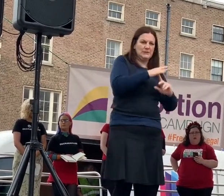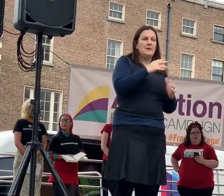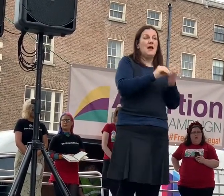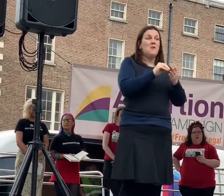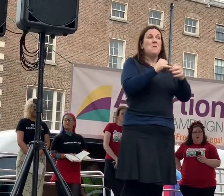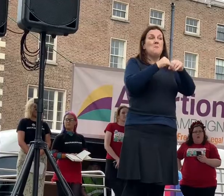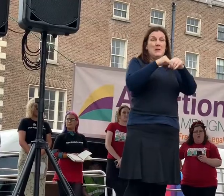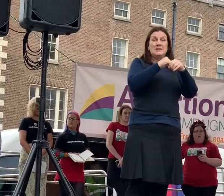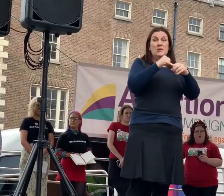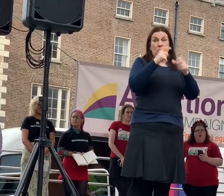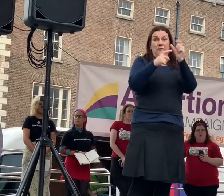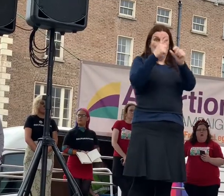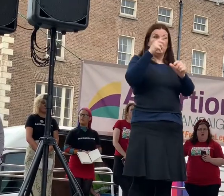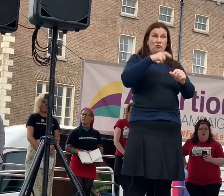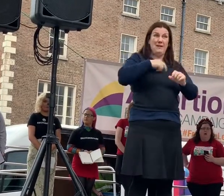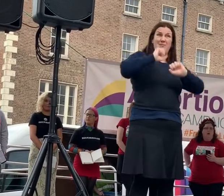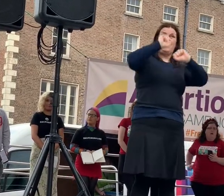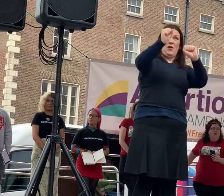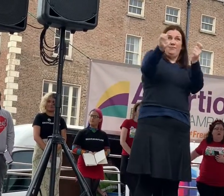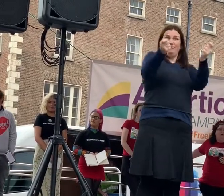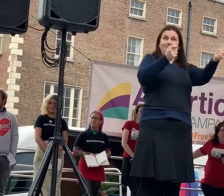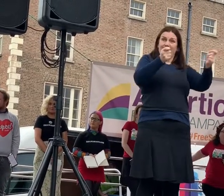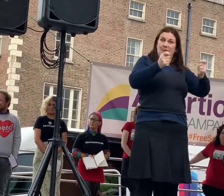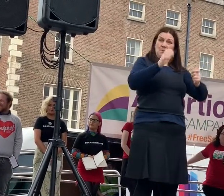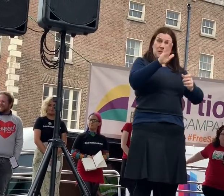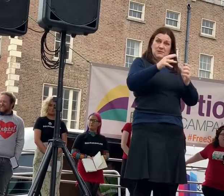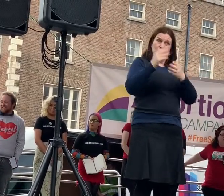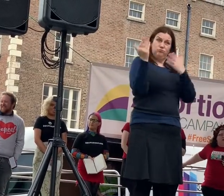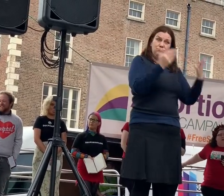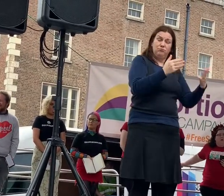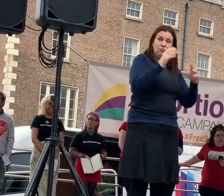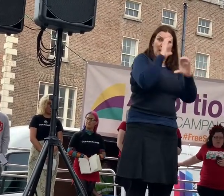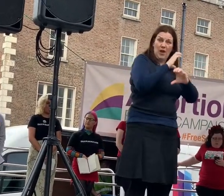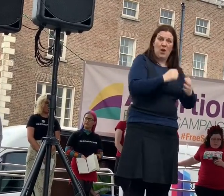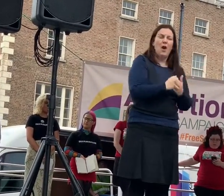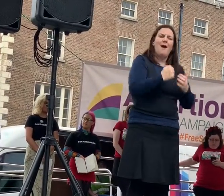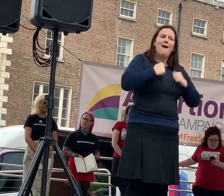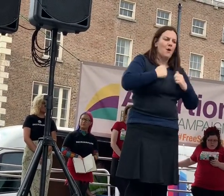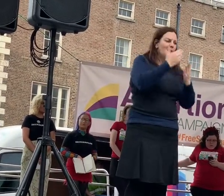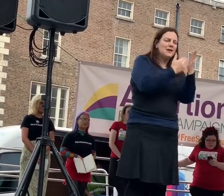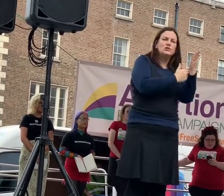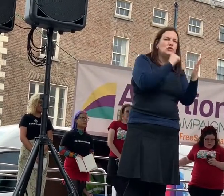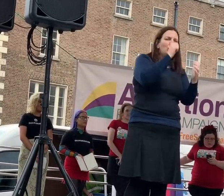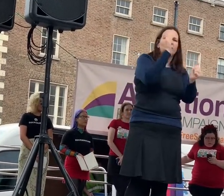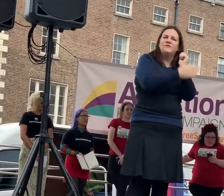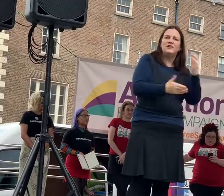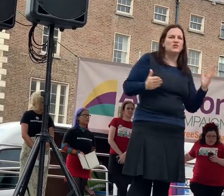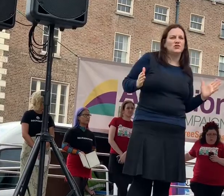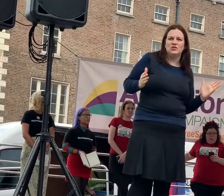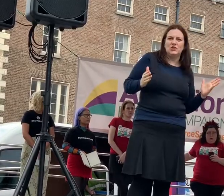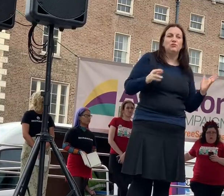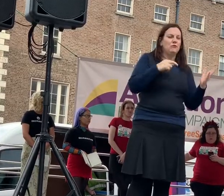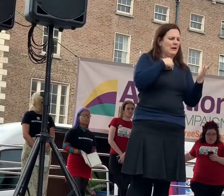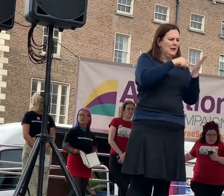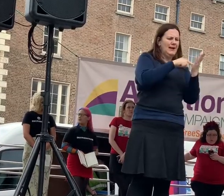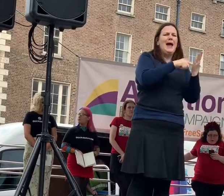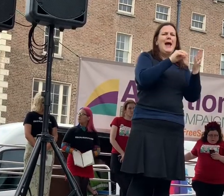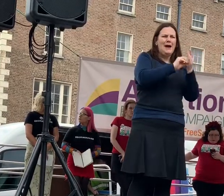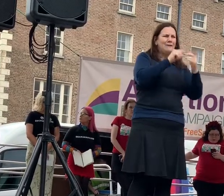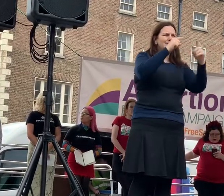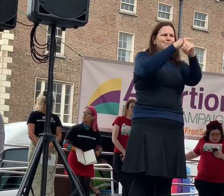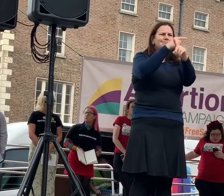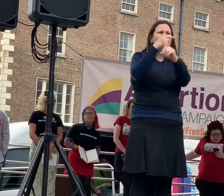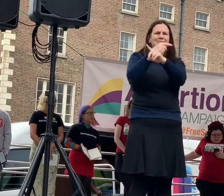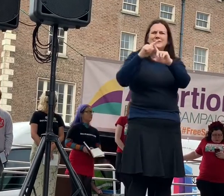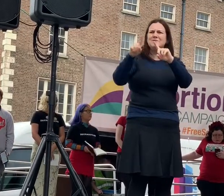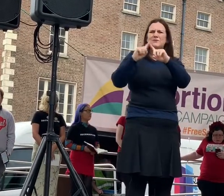charged with providing care. Our legislation is incomplete. We cannot ignore the intersections of identity in our